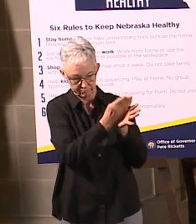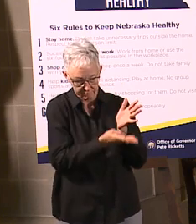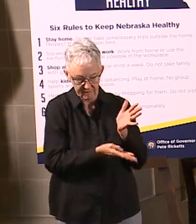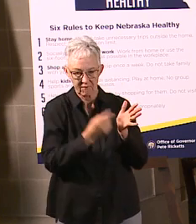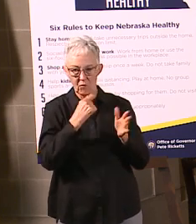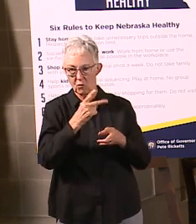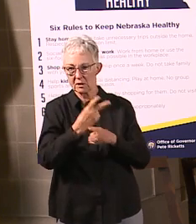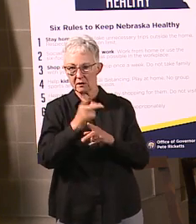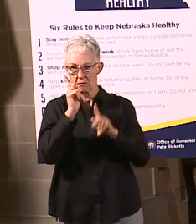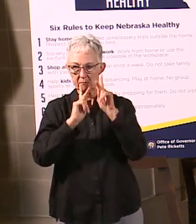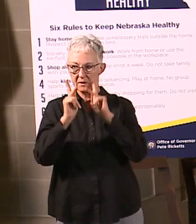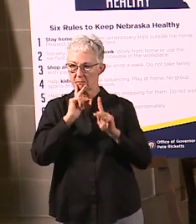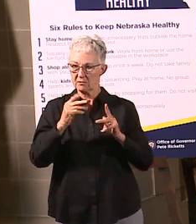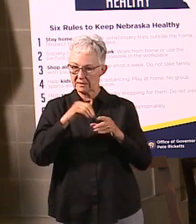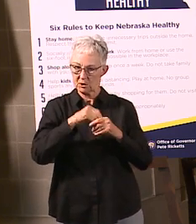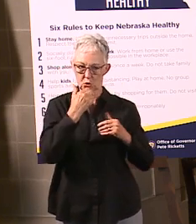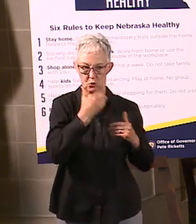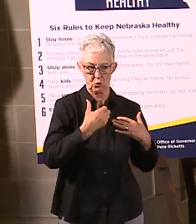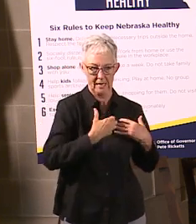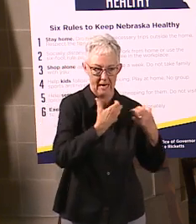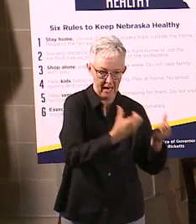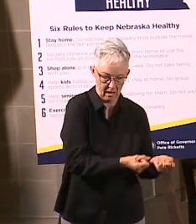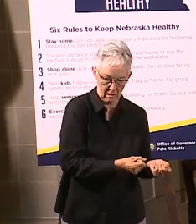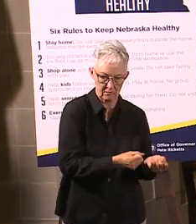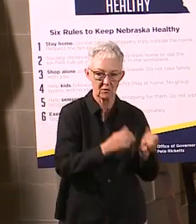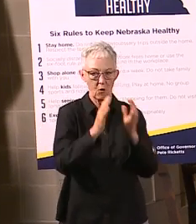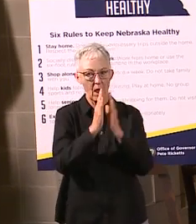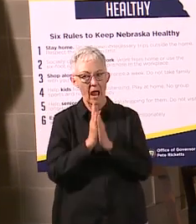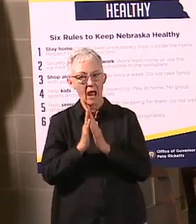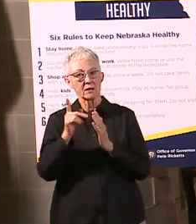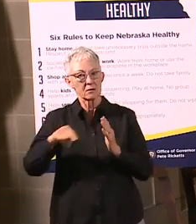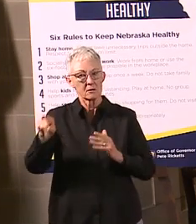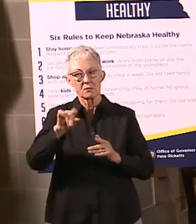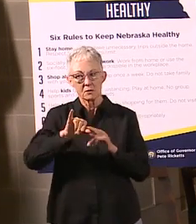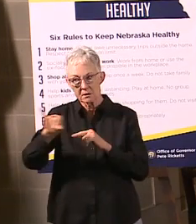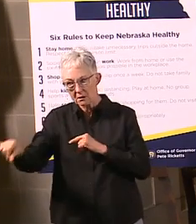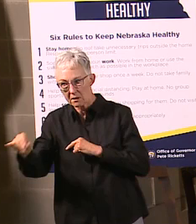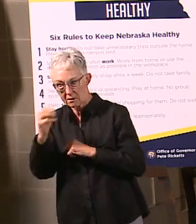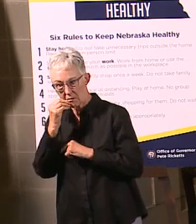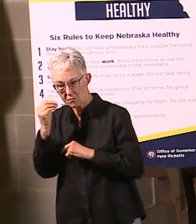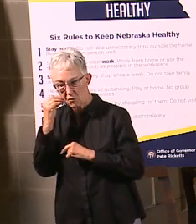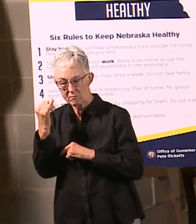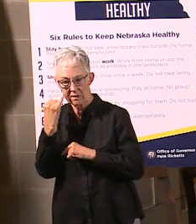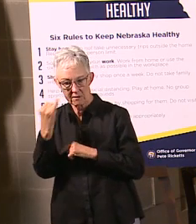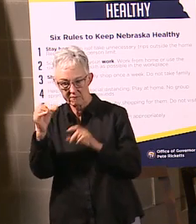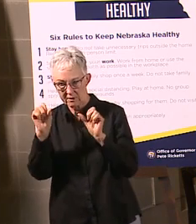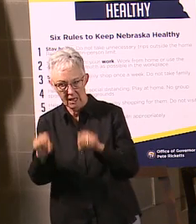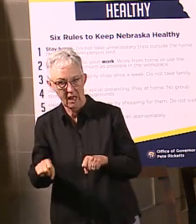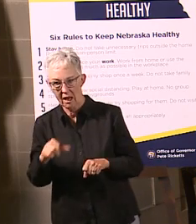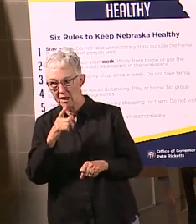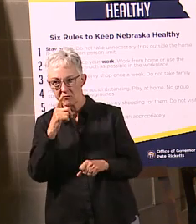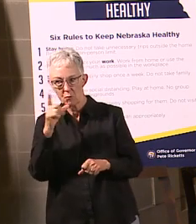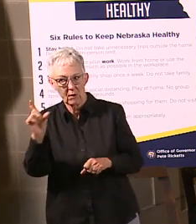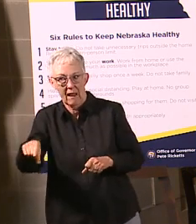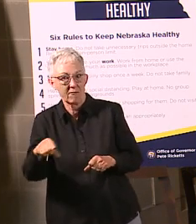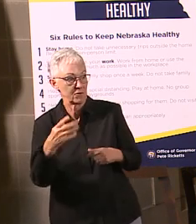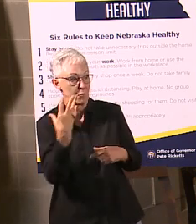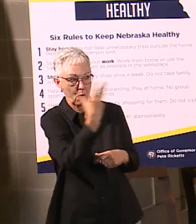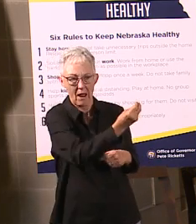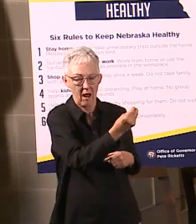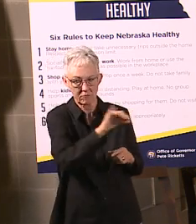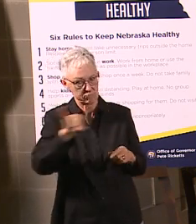taking unnecessary steps or unnecessary trips outside the household. So that's rule number one. Still continue to stay home as much as possible.